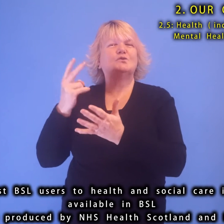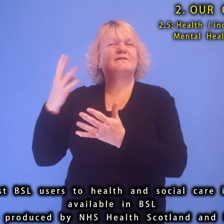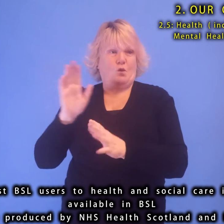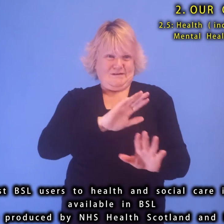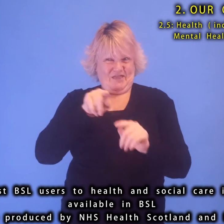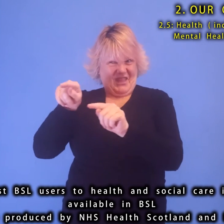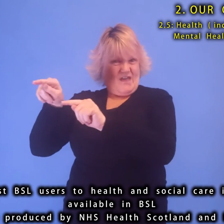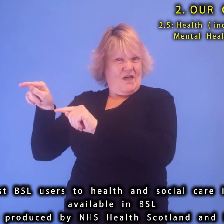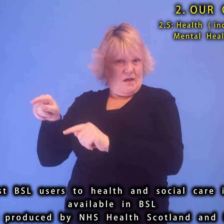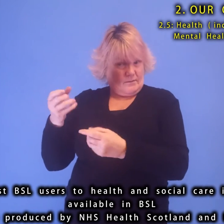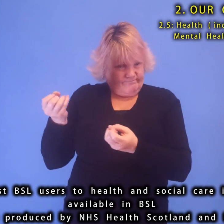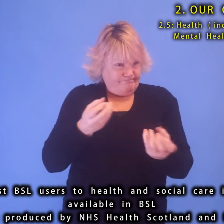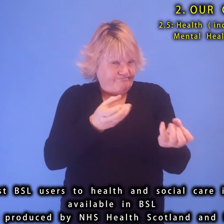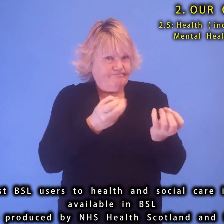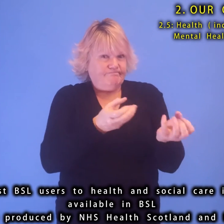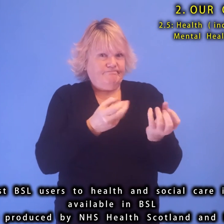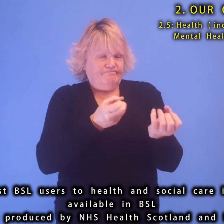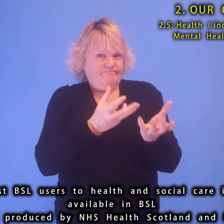NHS Health Scotland and NHS 24.